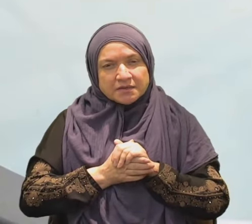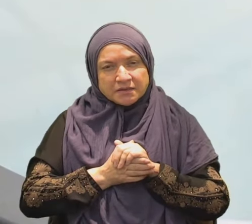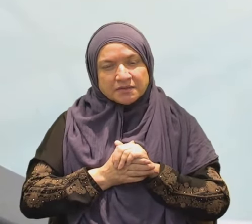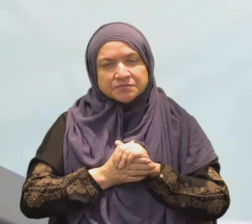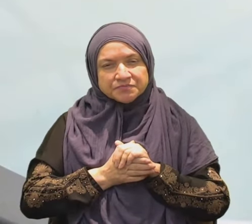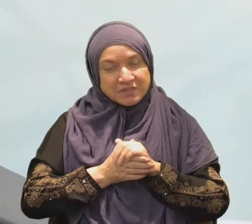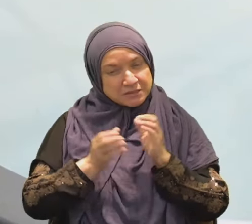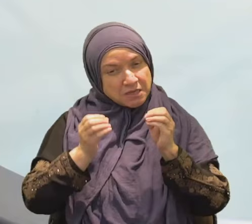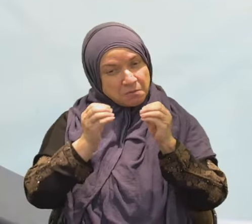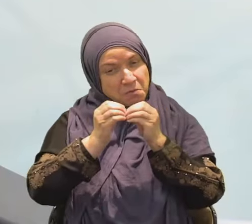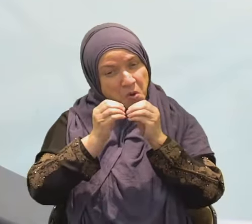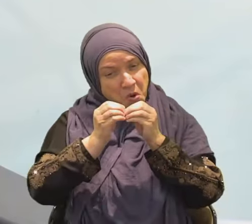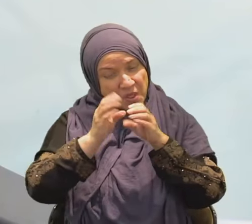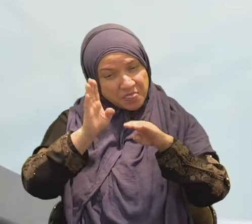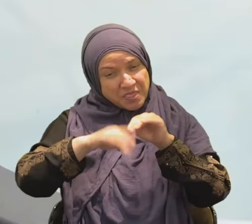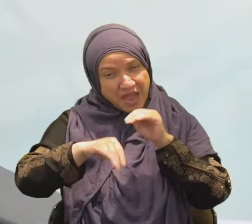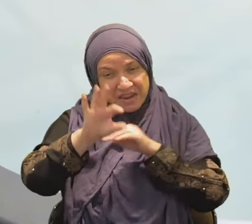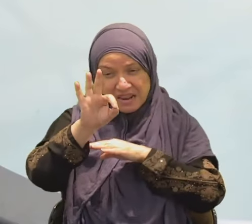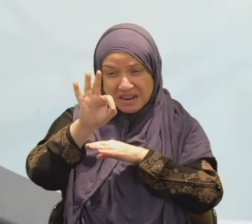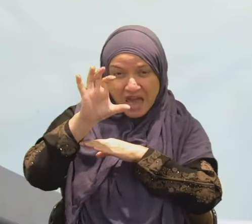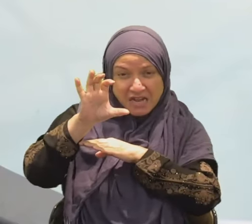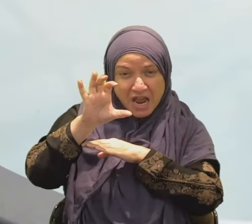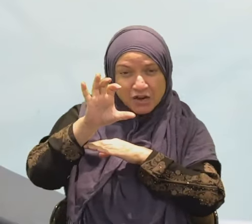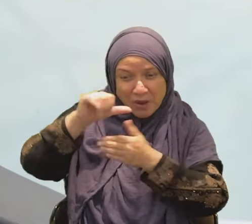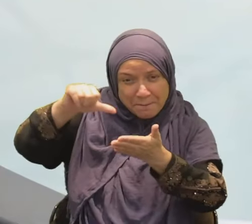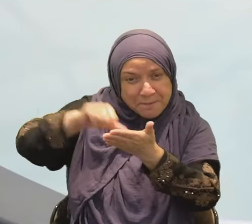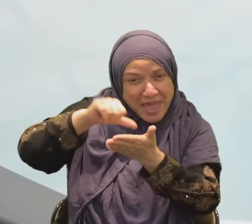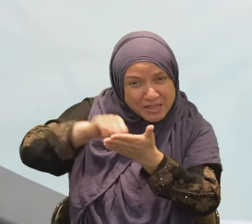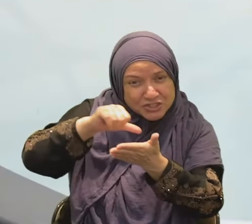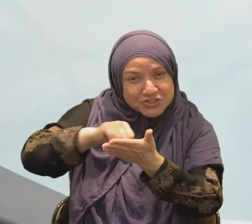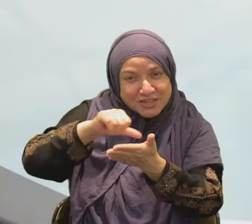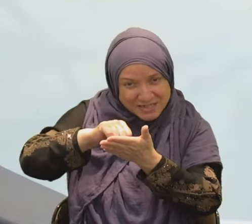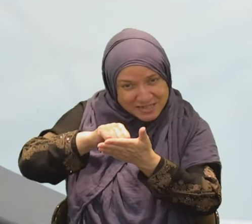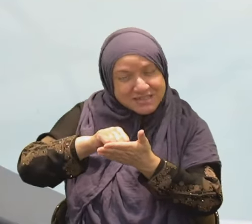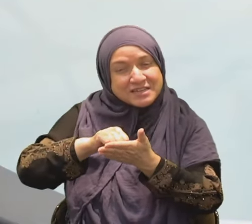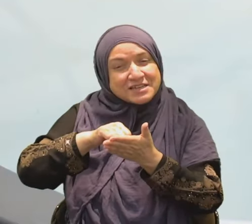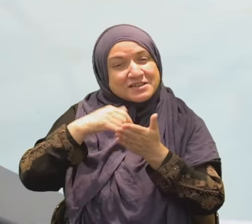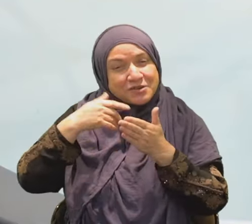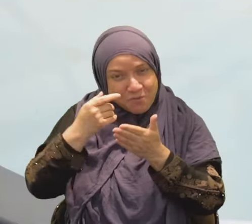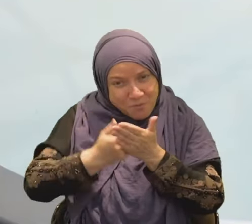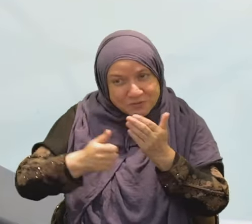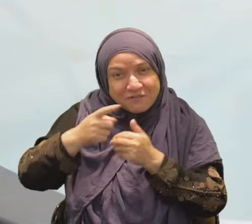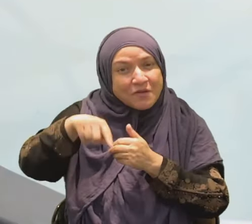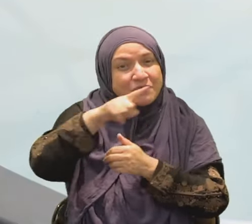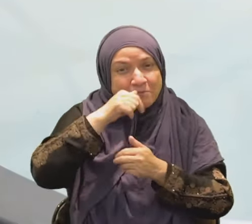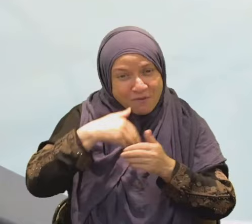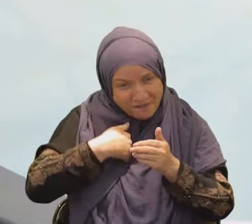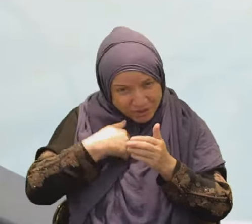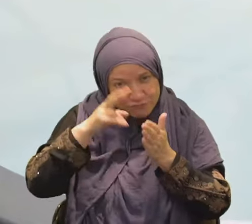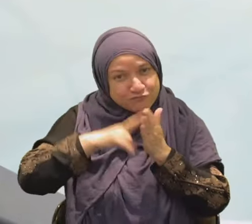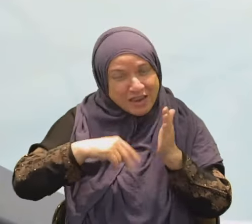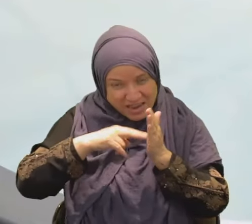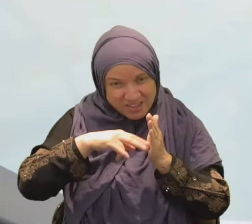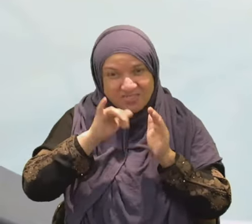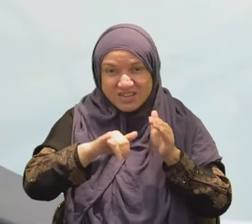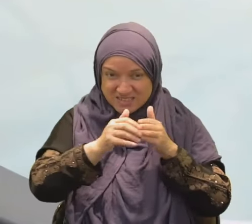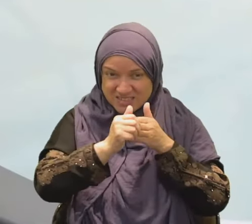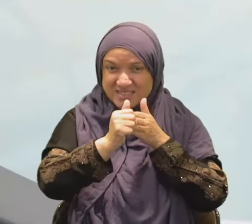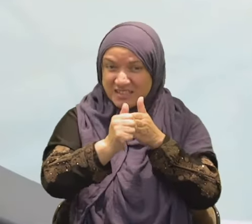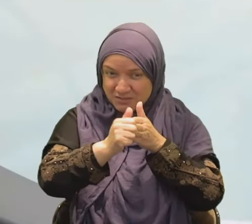pretty sure some of you have read that. Some of the leaders of this country are exposed. And guess what?